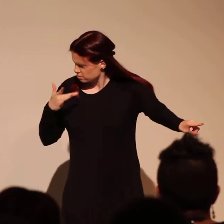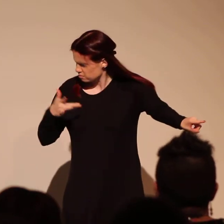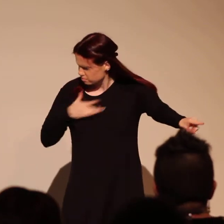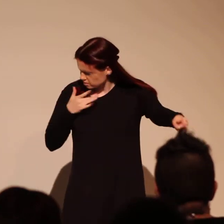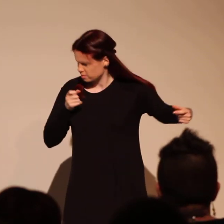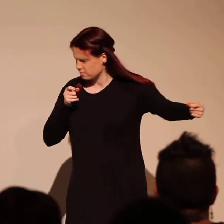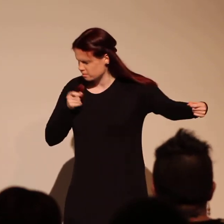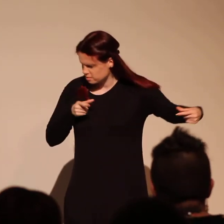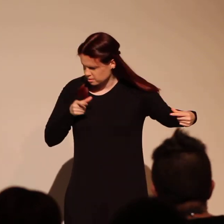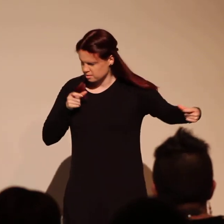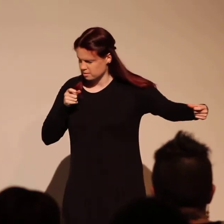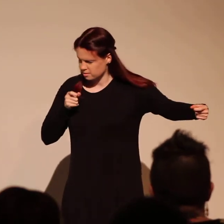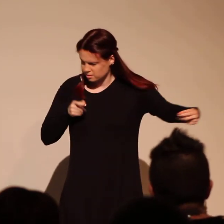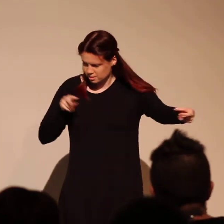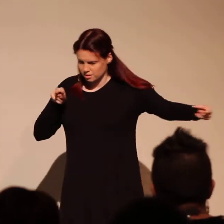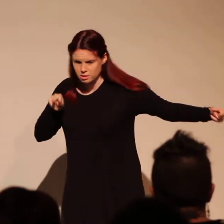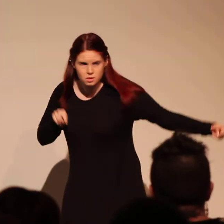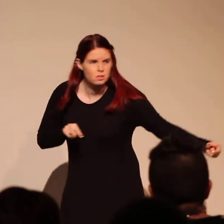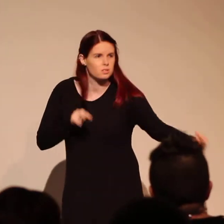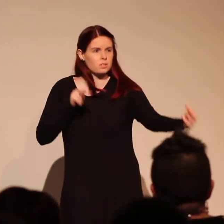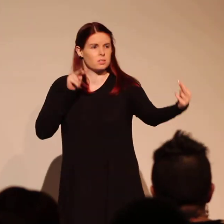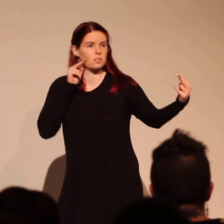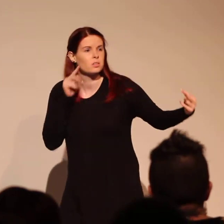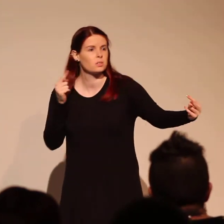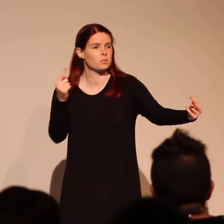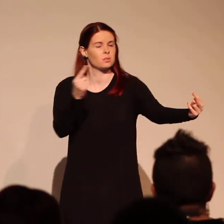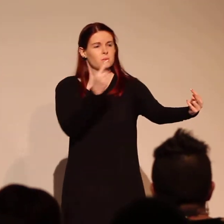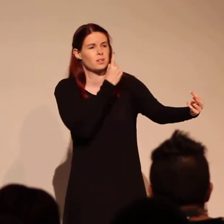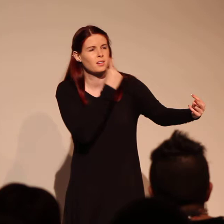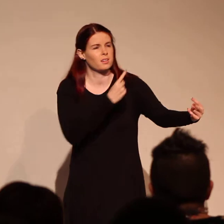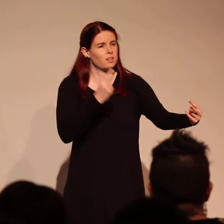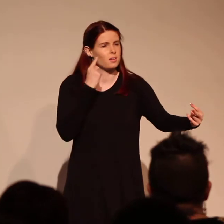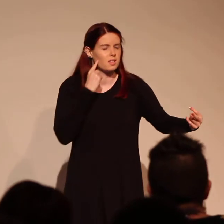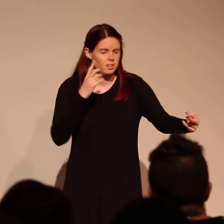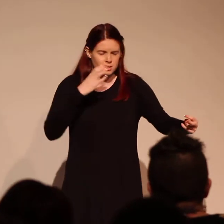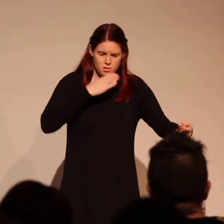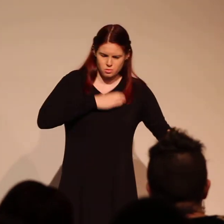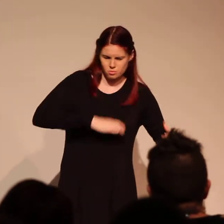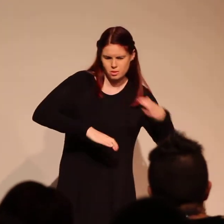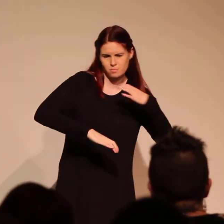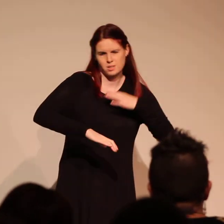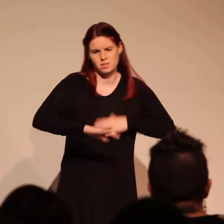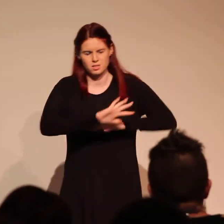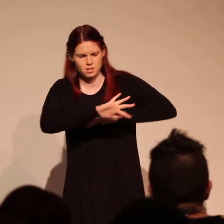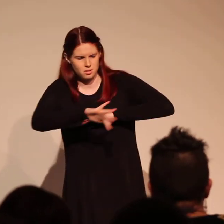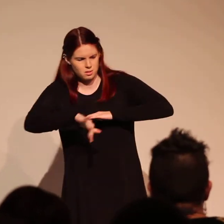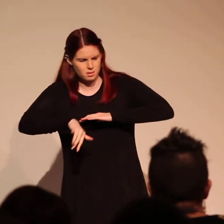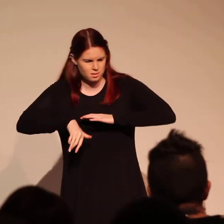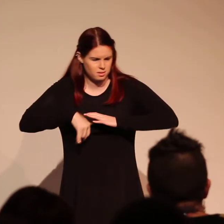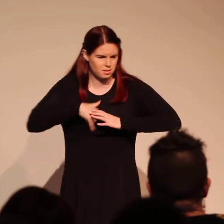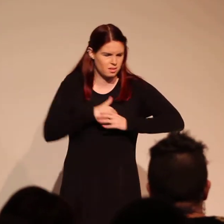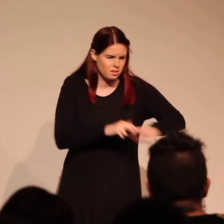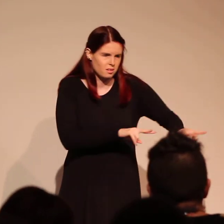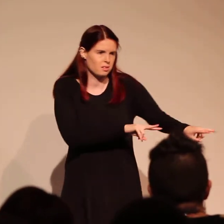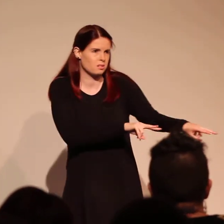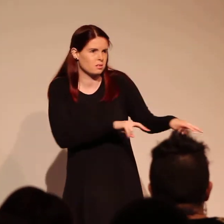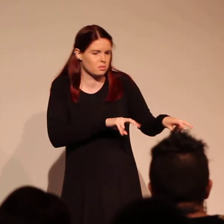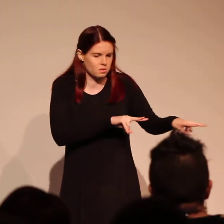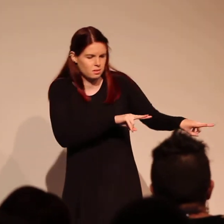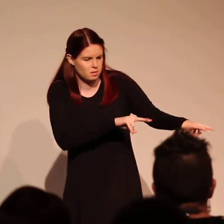year before I keep looking through my eyes. It's where my demons hide. It's where